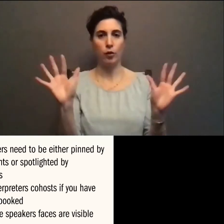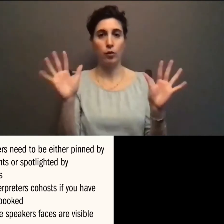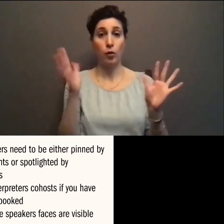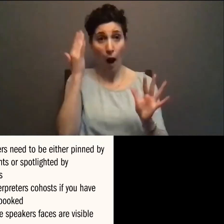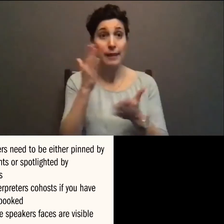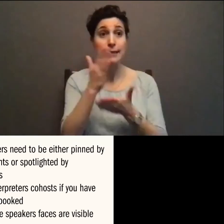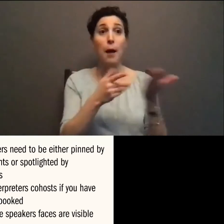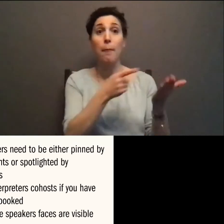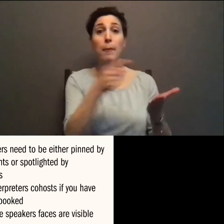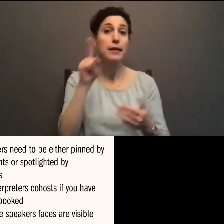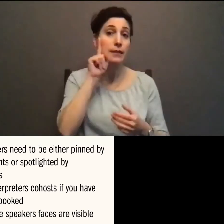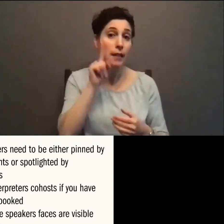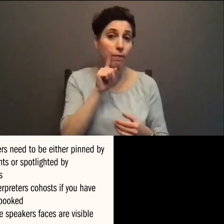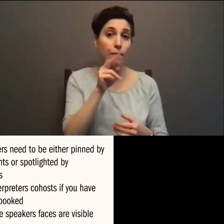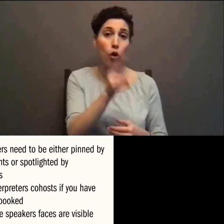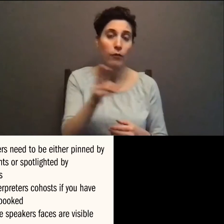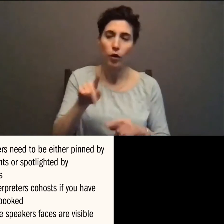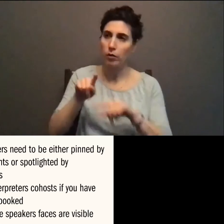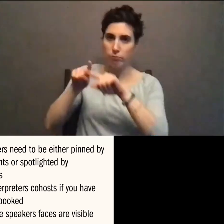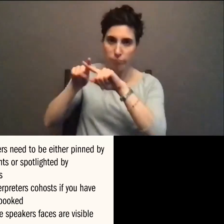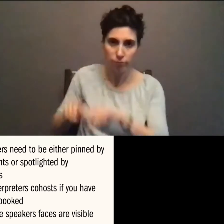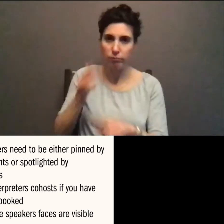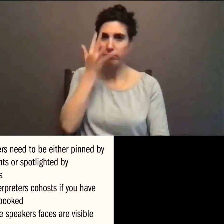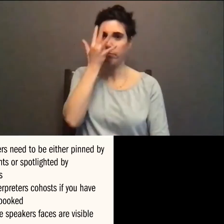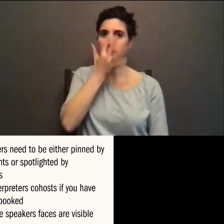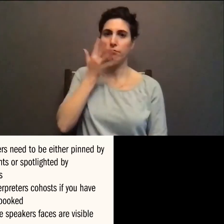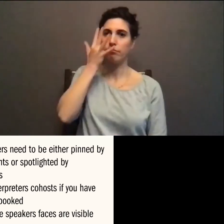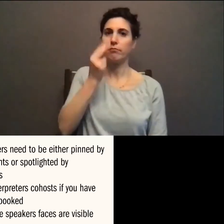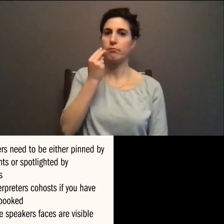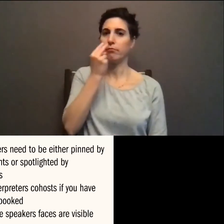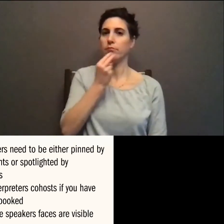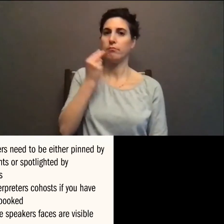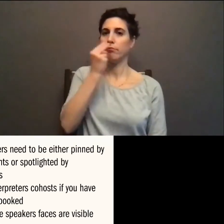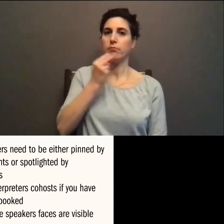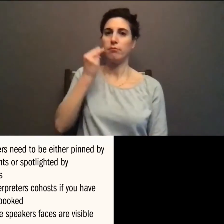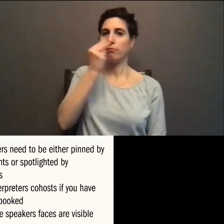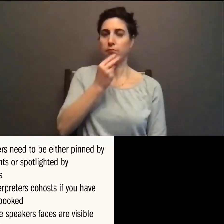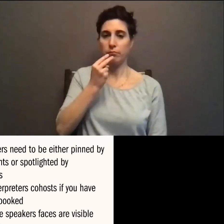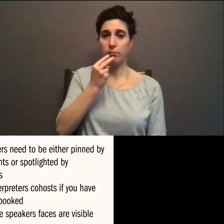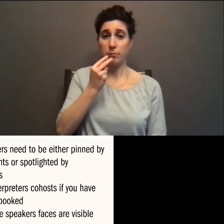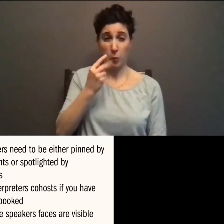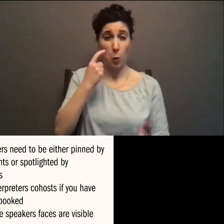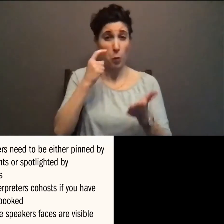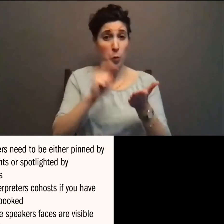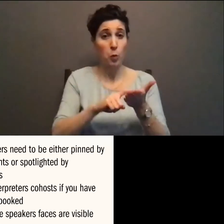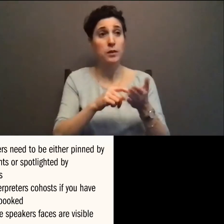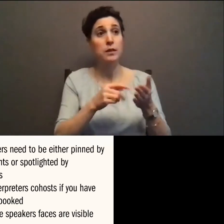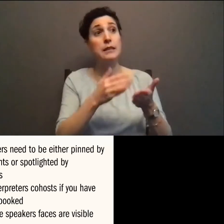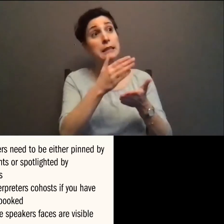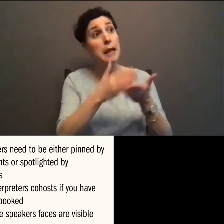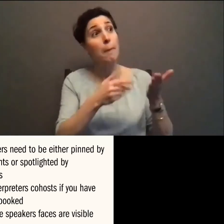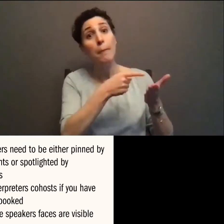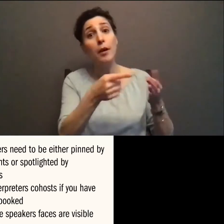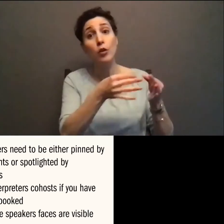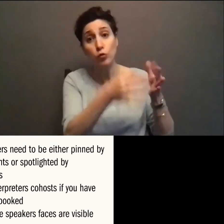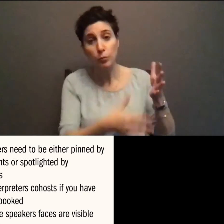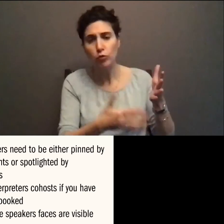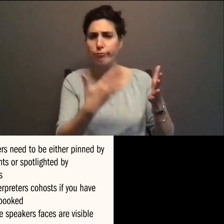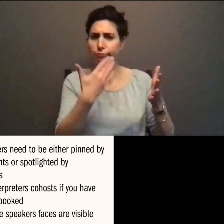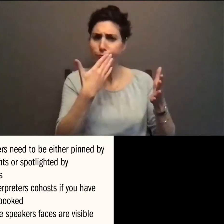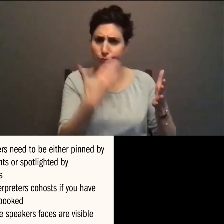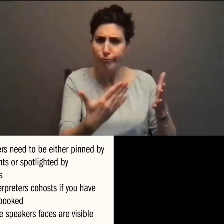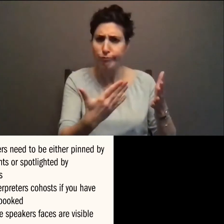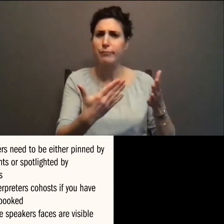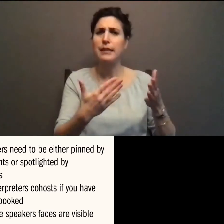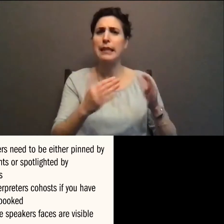And you'll notice too, and this is great, a lot of interpreters, they're very good about having good clear like